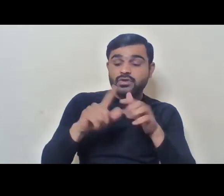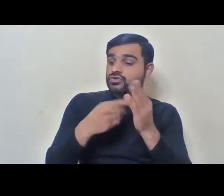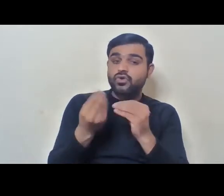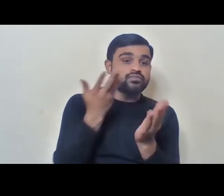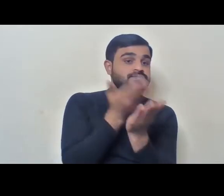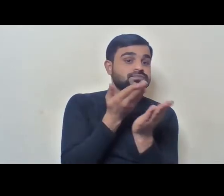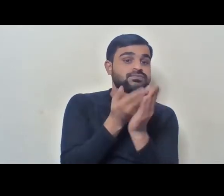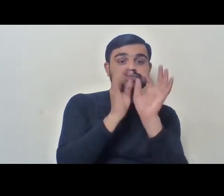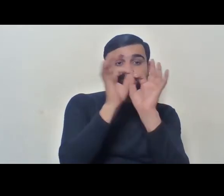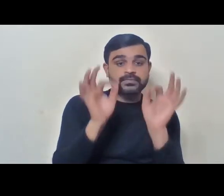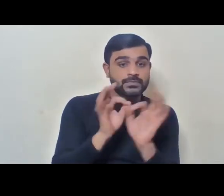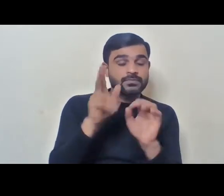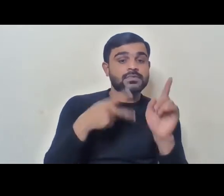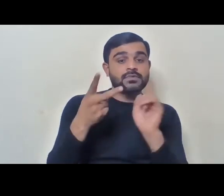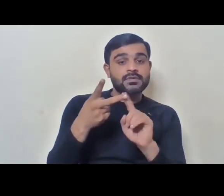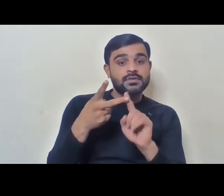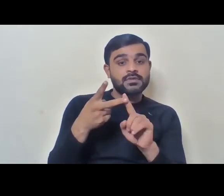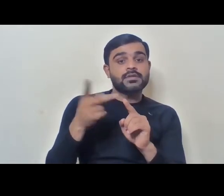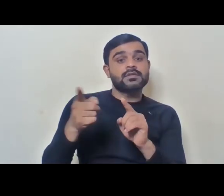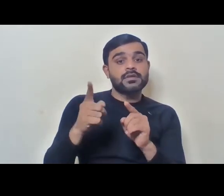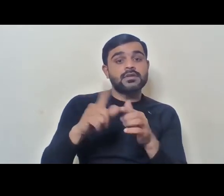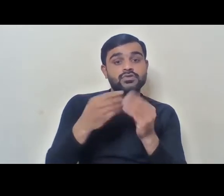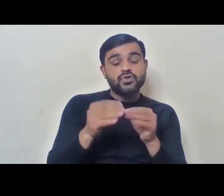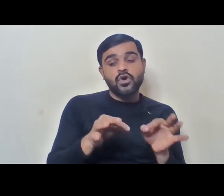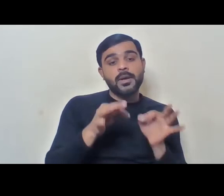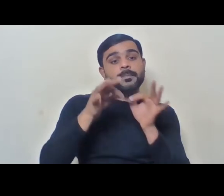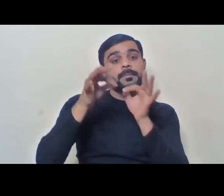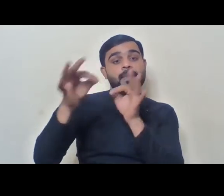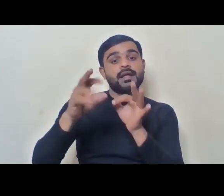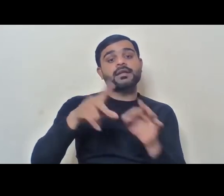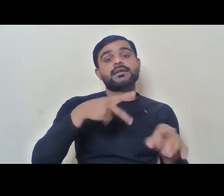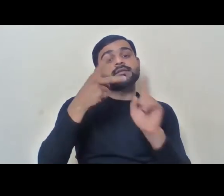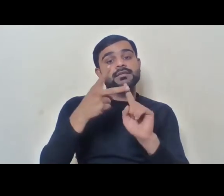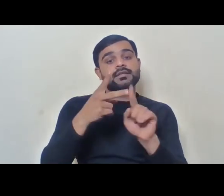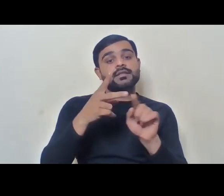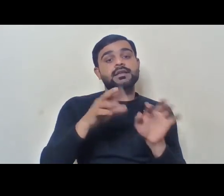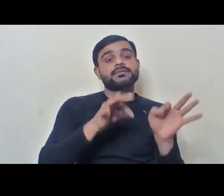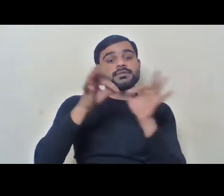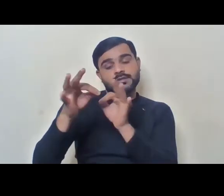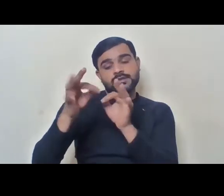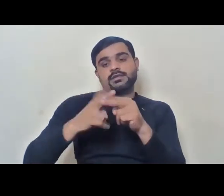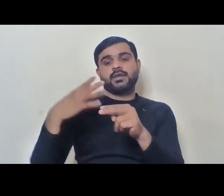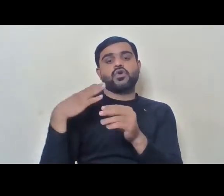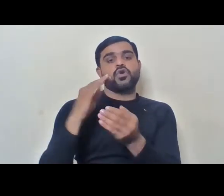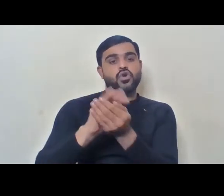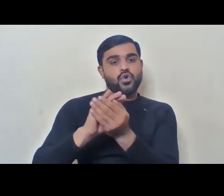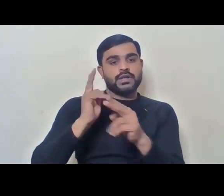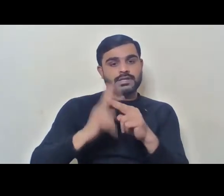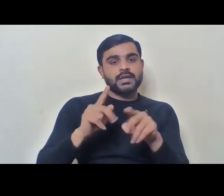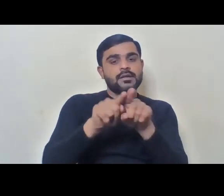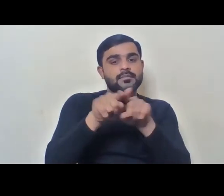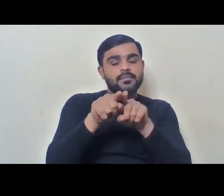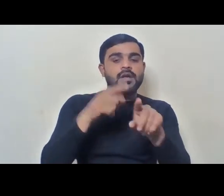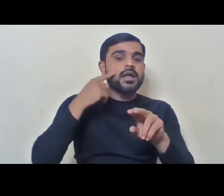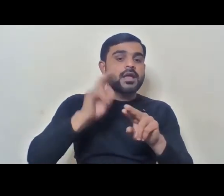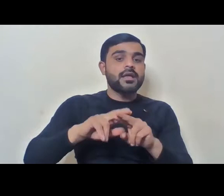round, then they should be carried over for the next round of recruitment. So for example, if there is